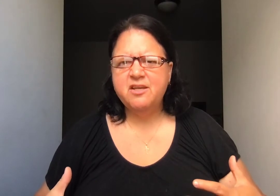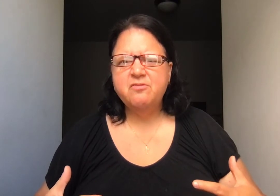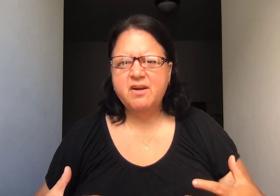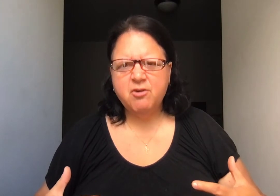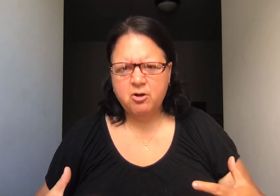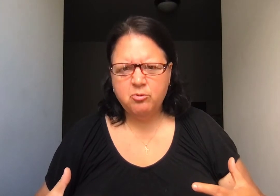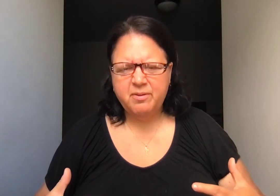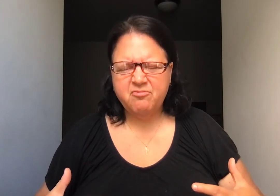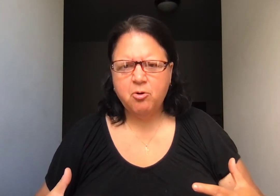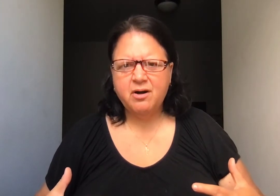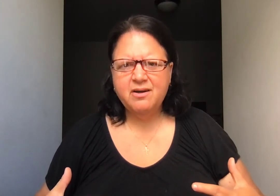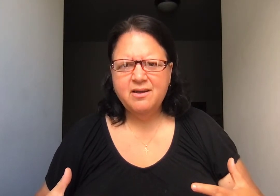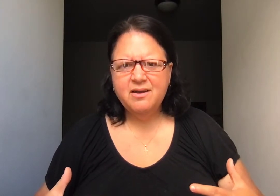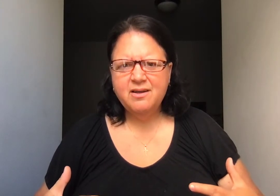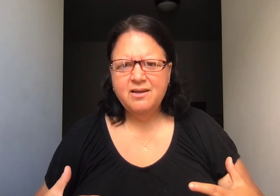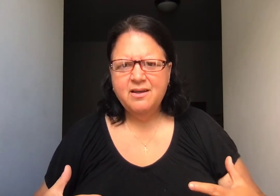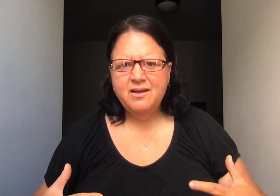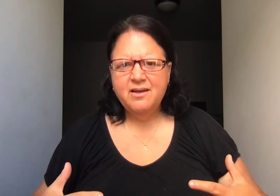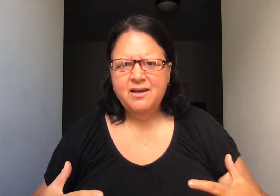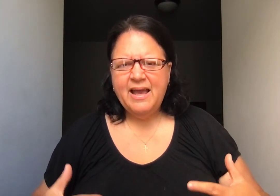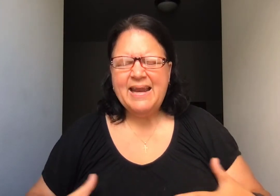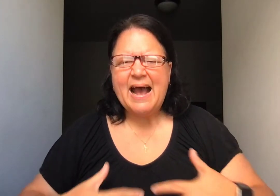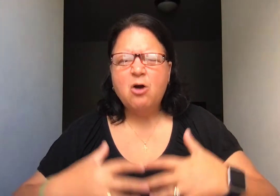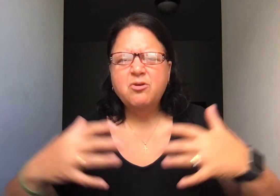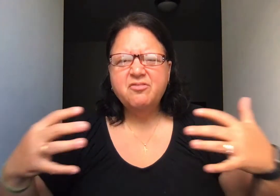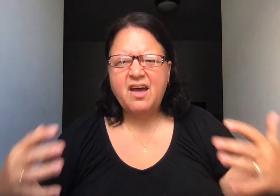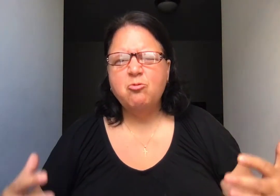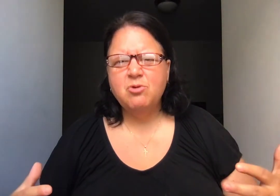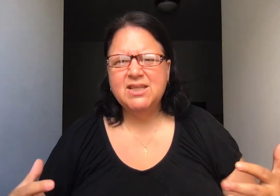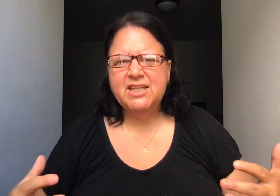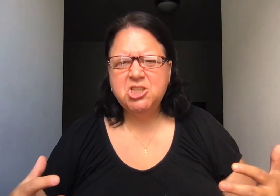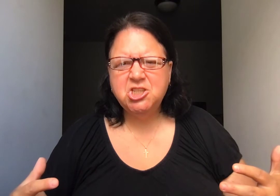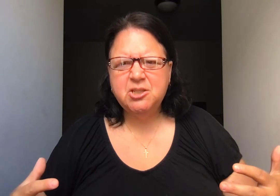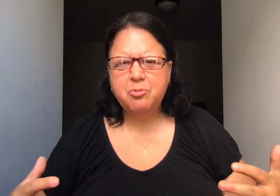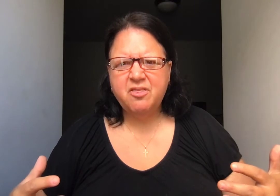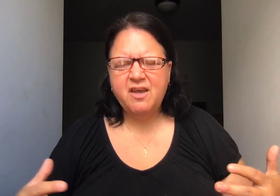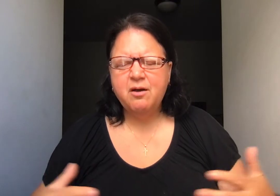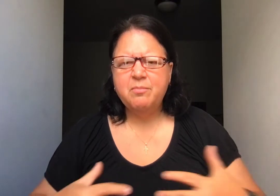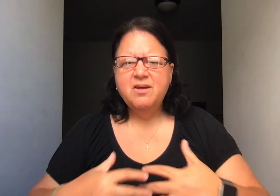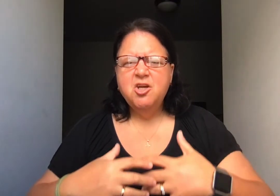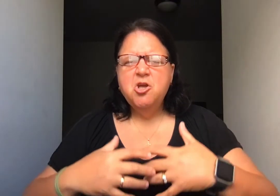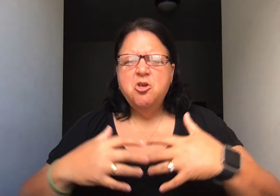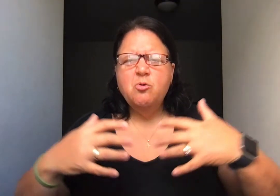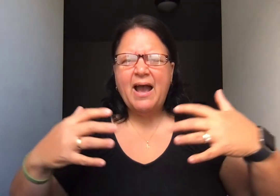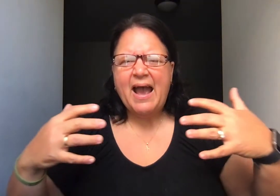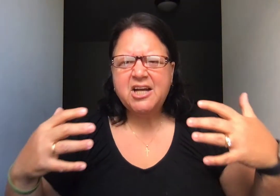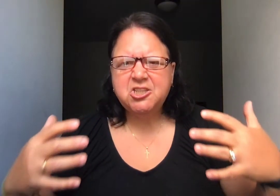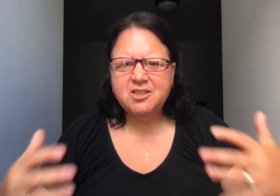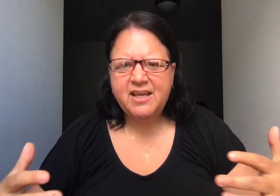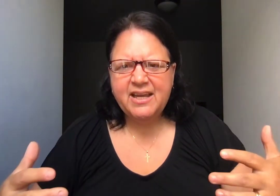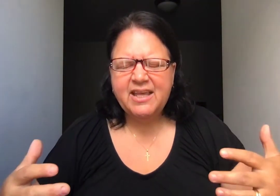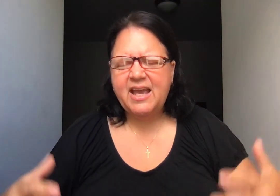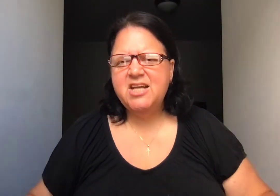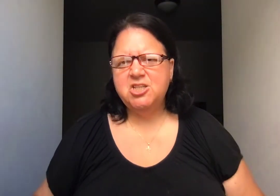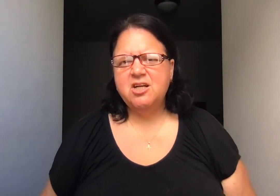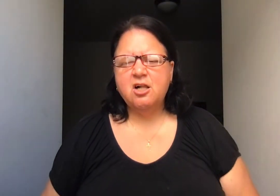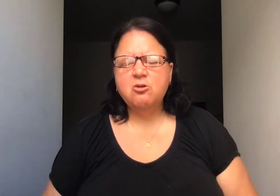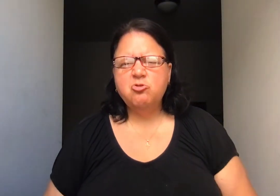you've never known before. And out of that relationship with him, you actually engage in a closer